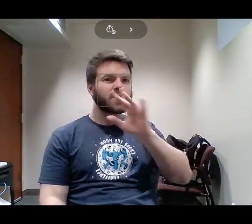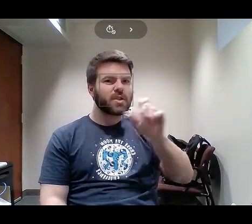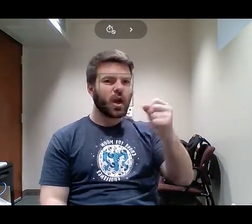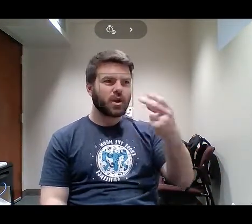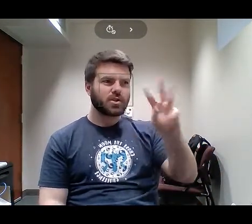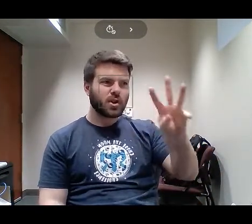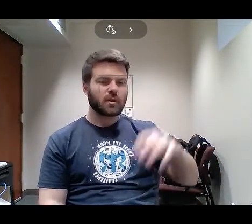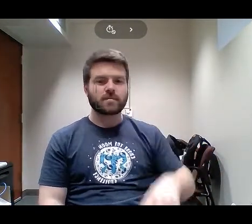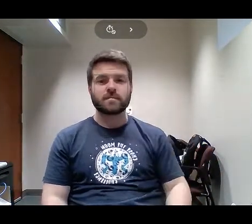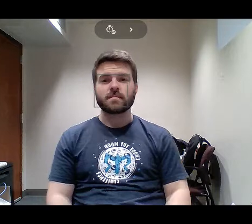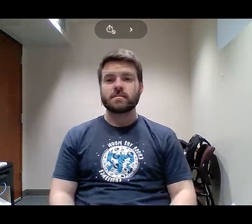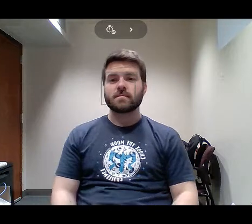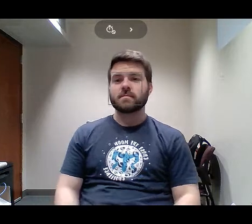know how you're going to get another job without that degree.